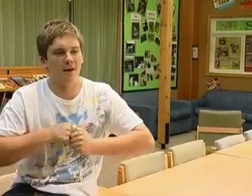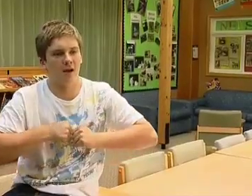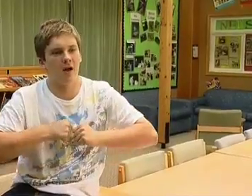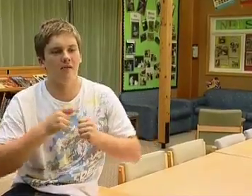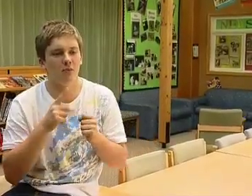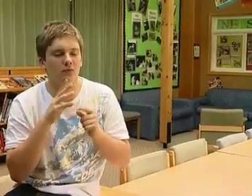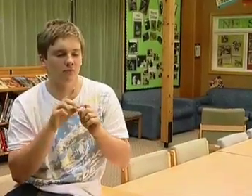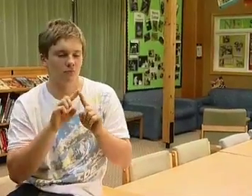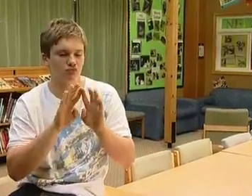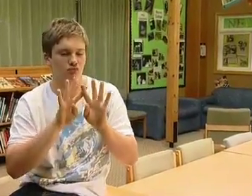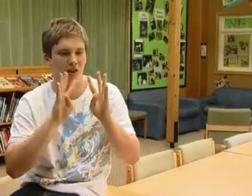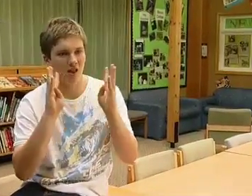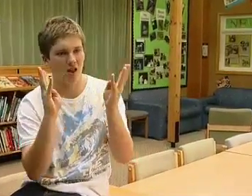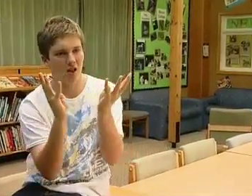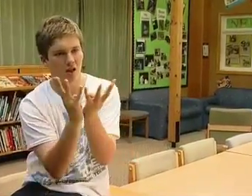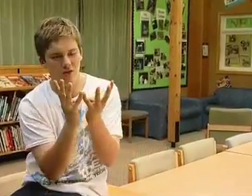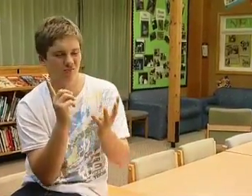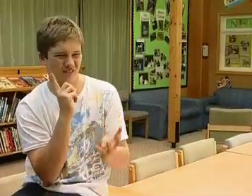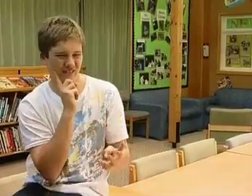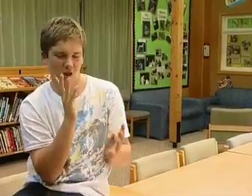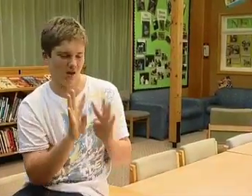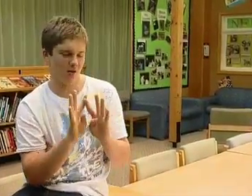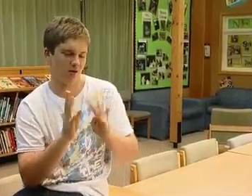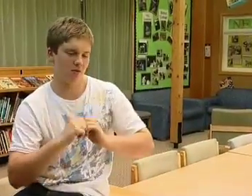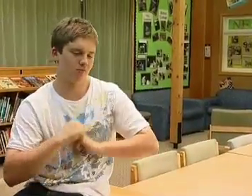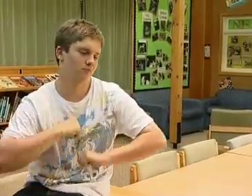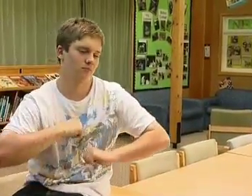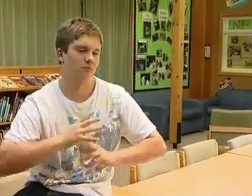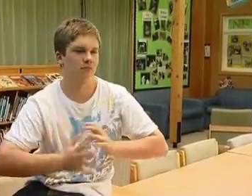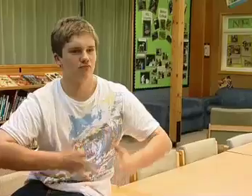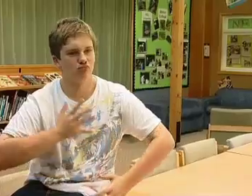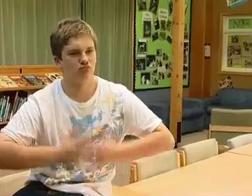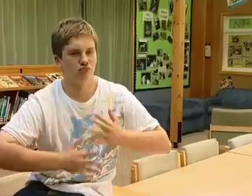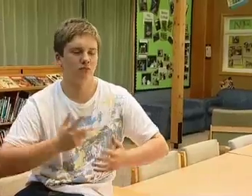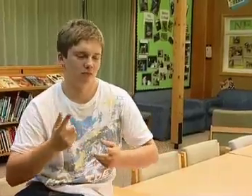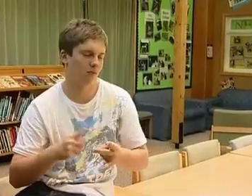We needed more freedom. We wanted round rooms, so it was easier to move and to sign.